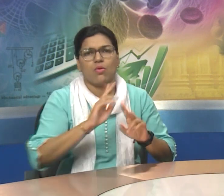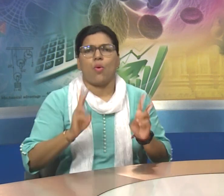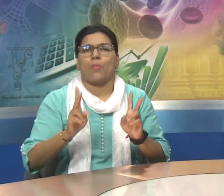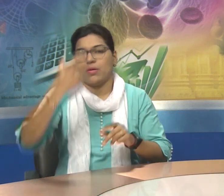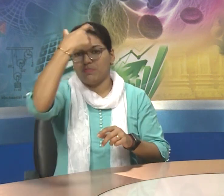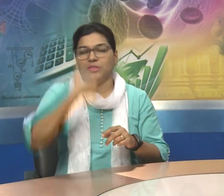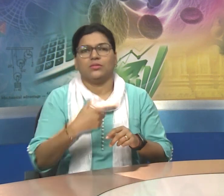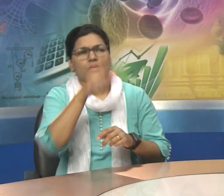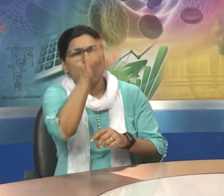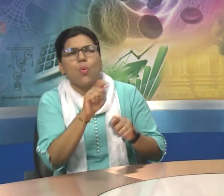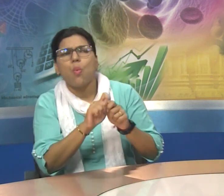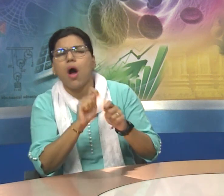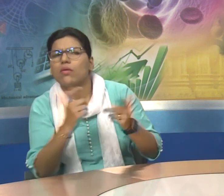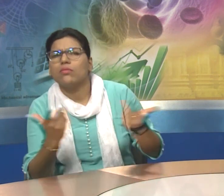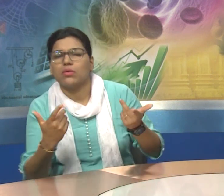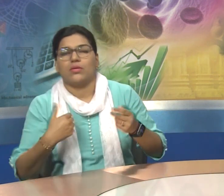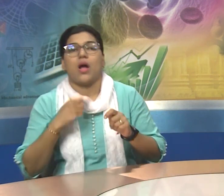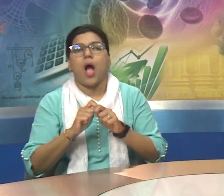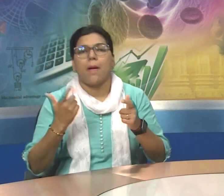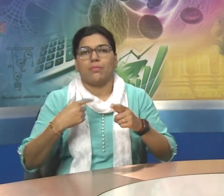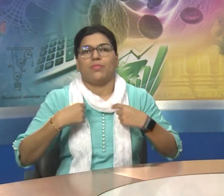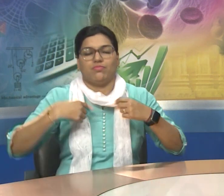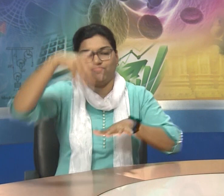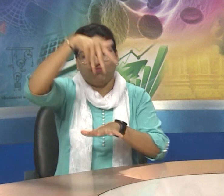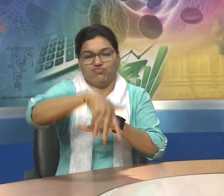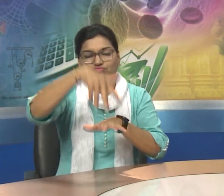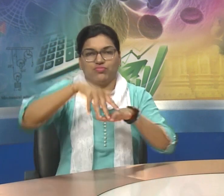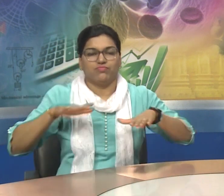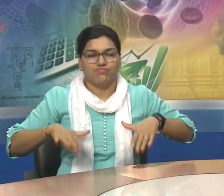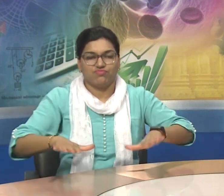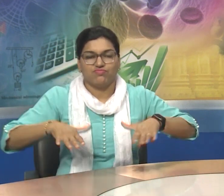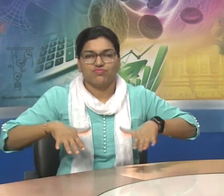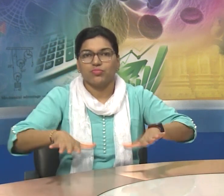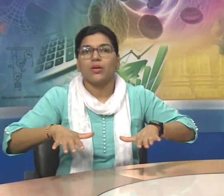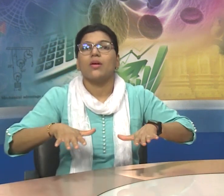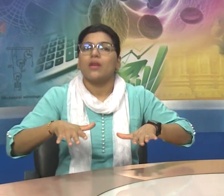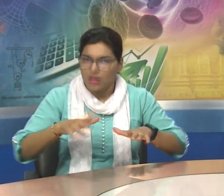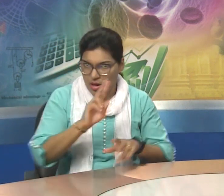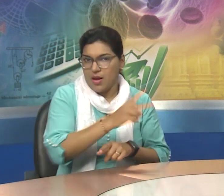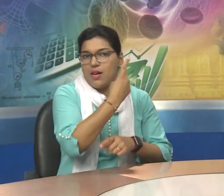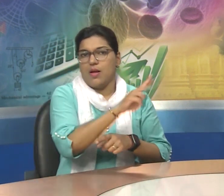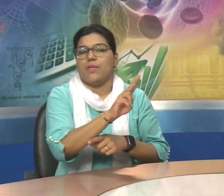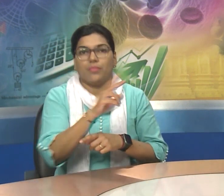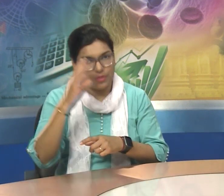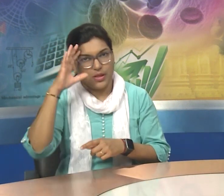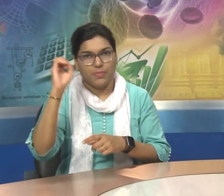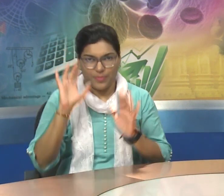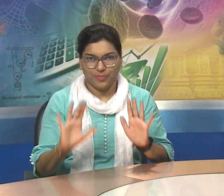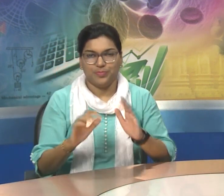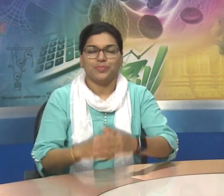Person. Who do. Work. Is a weaver. And the work you do is. Weavering. Is a